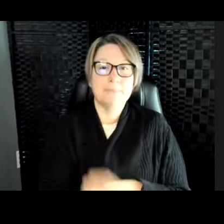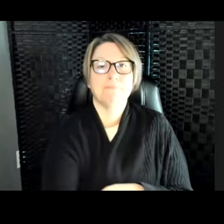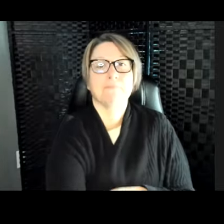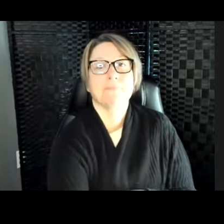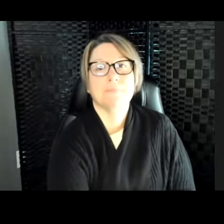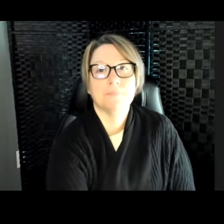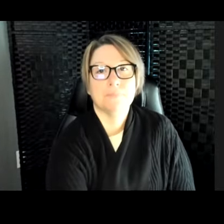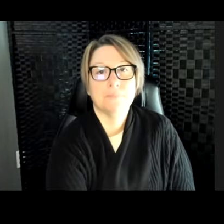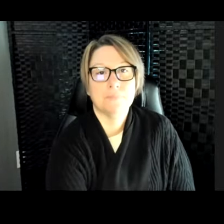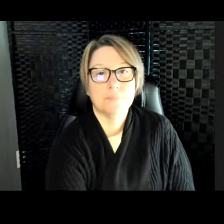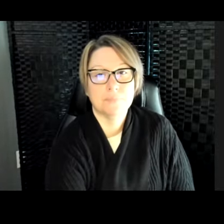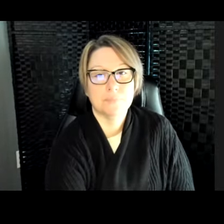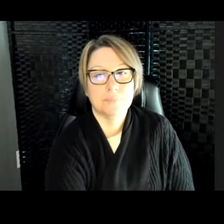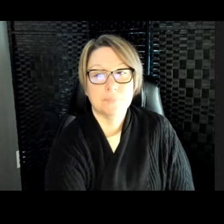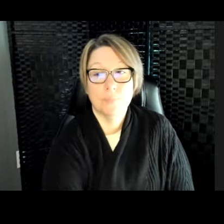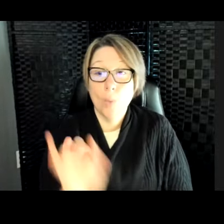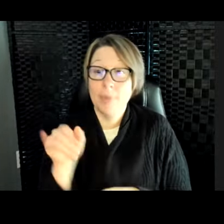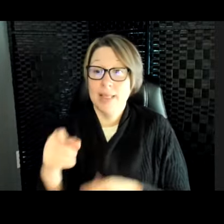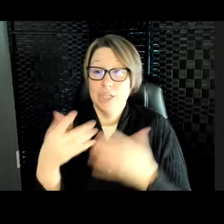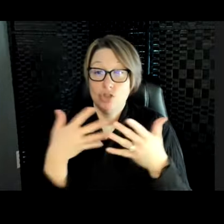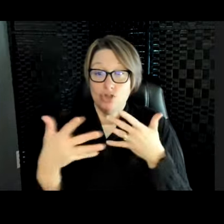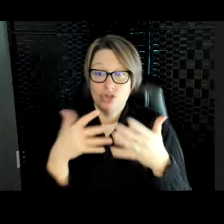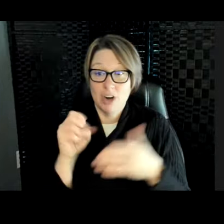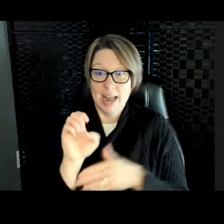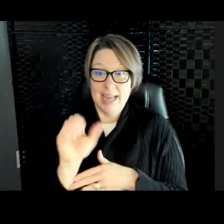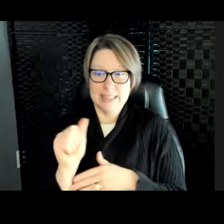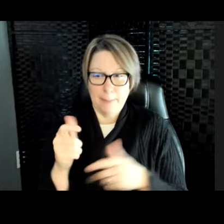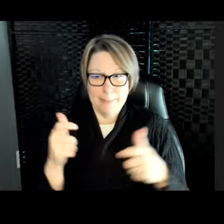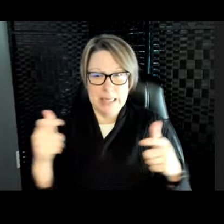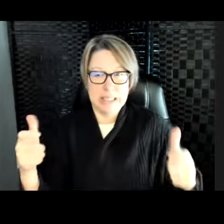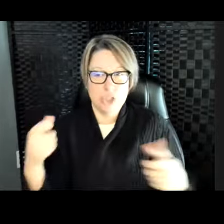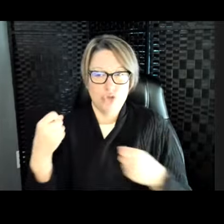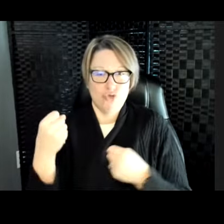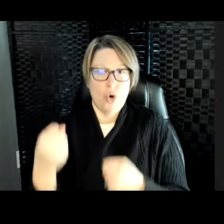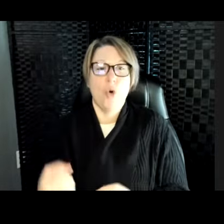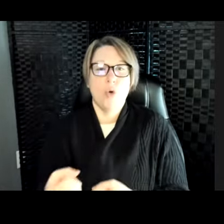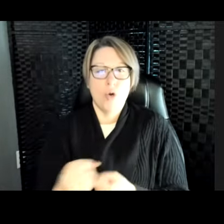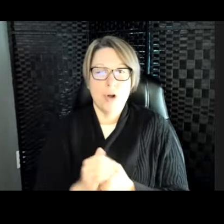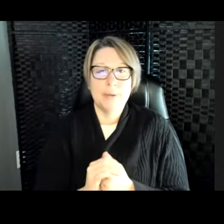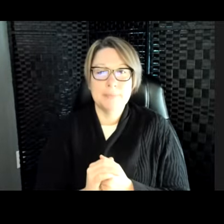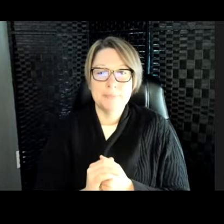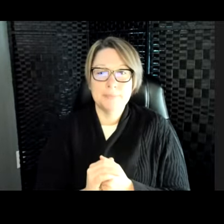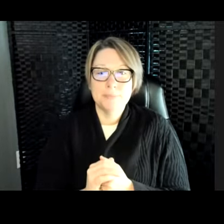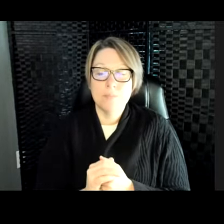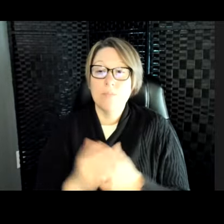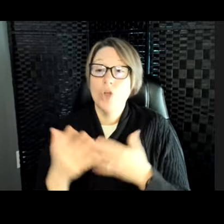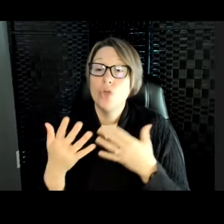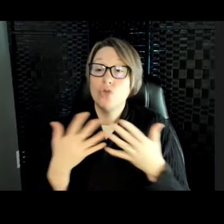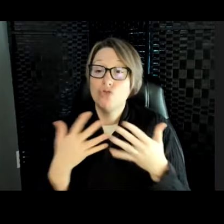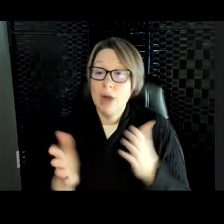here comes a gray seal. Big and strong. The gray seals are from the